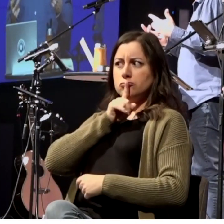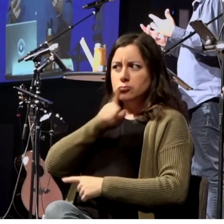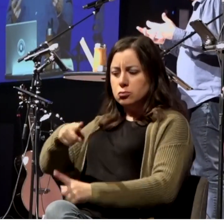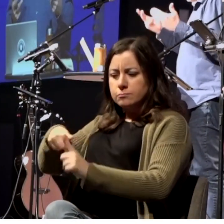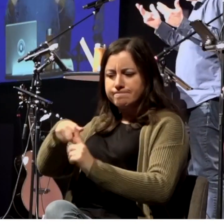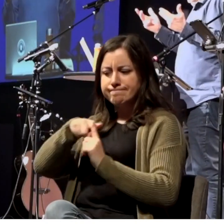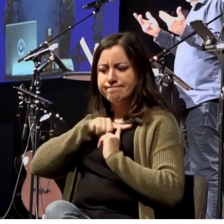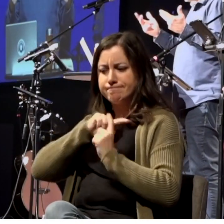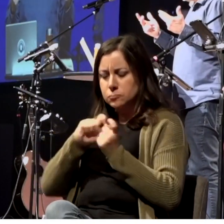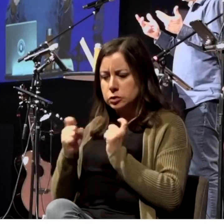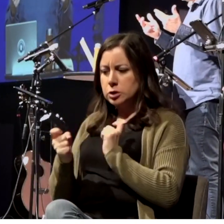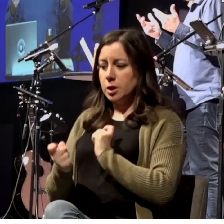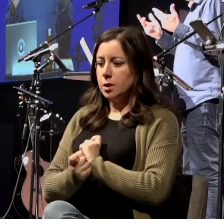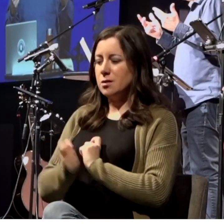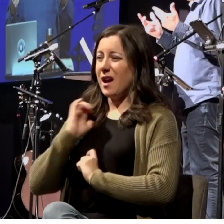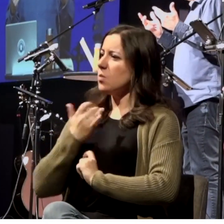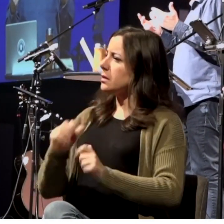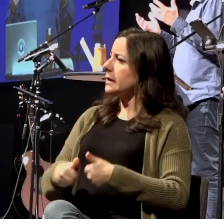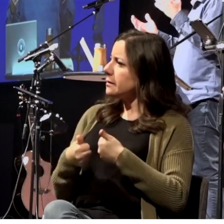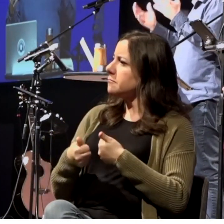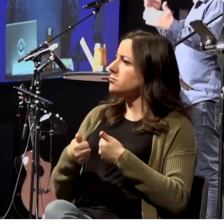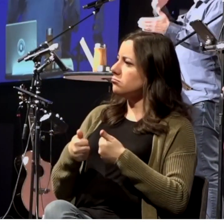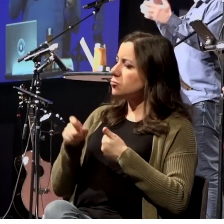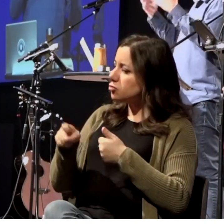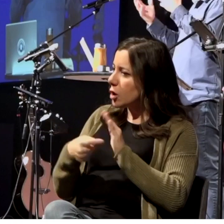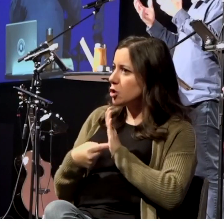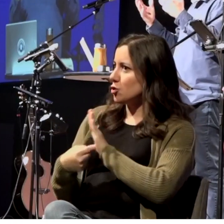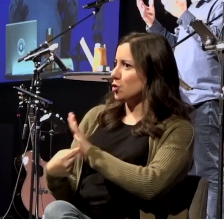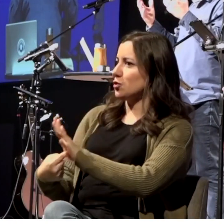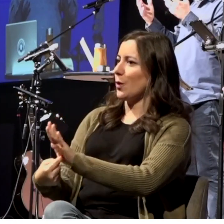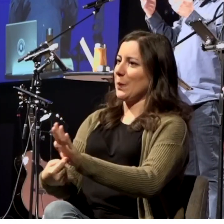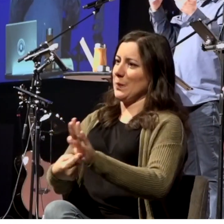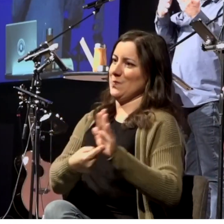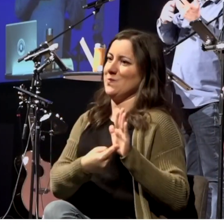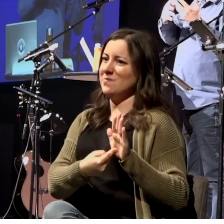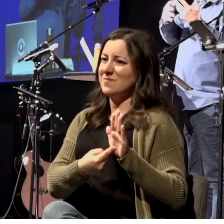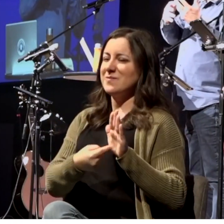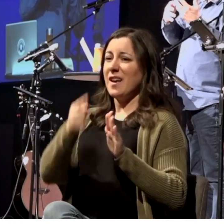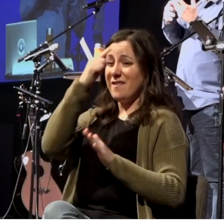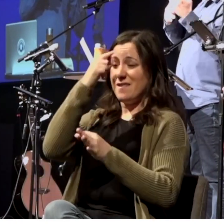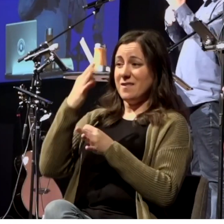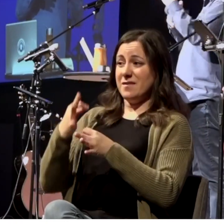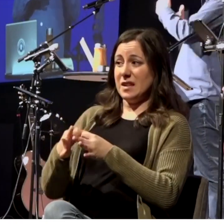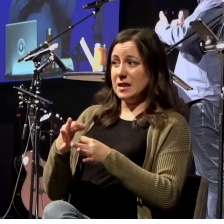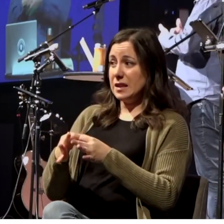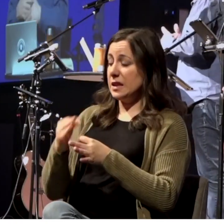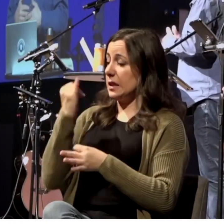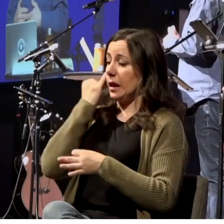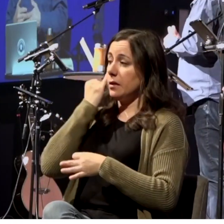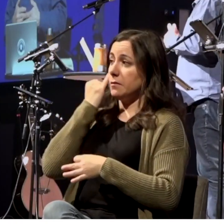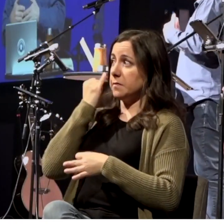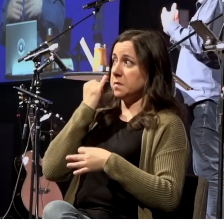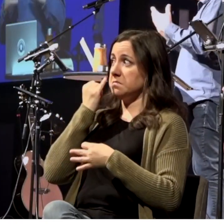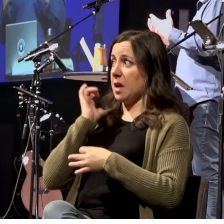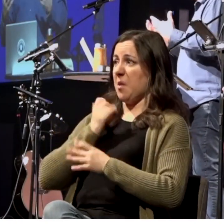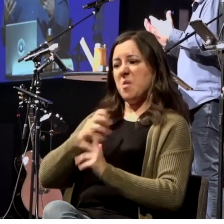this. In James chapter 2 it talks to us there about how faith without works is dead.